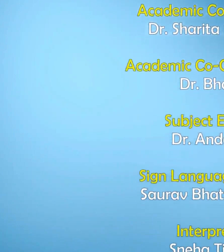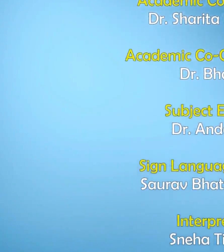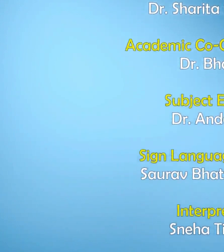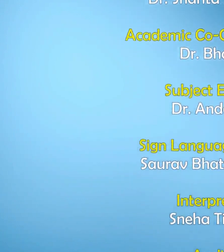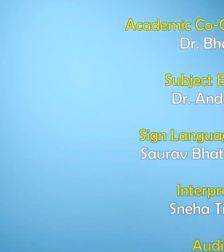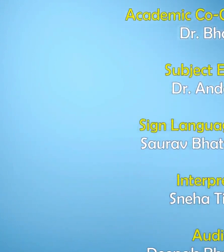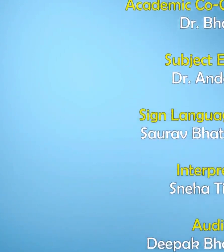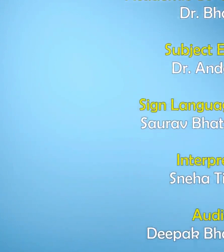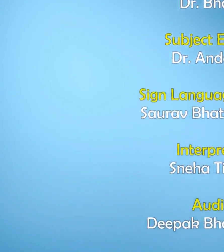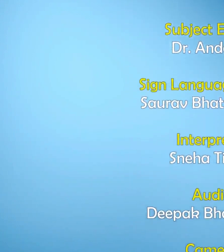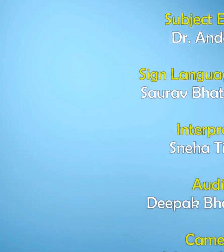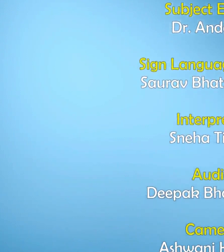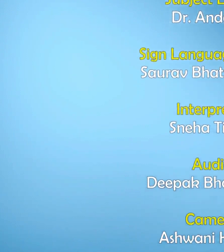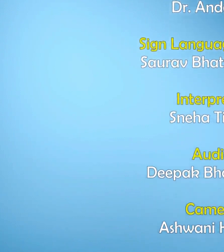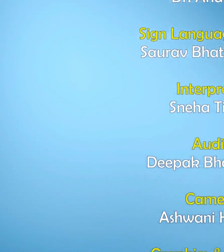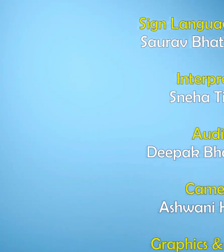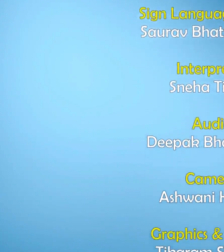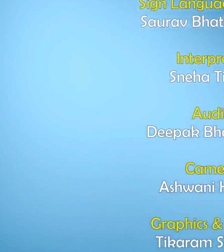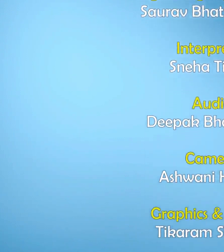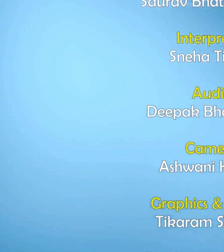Part 4 Count